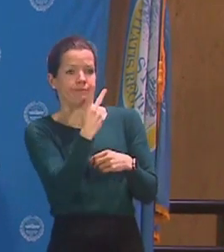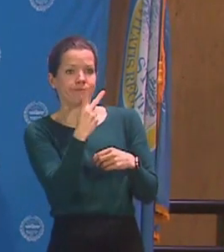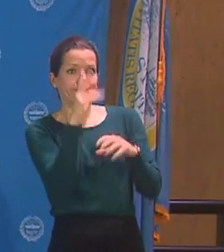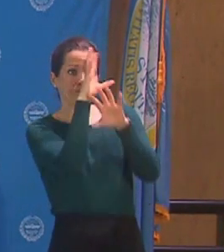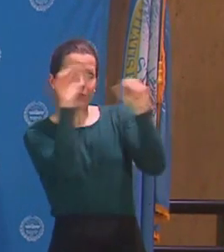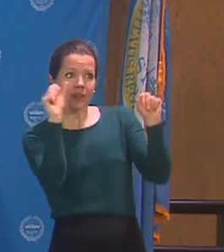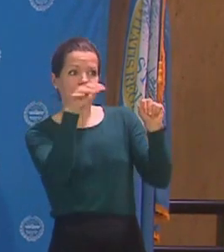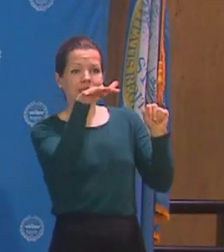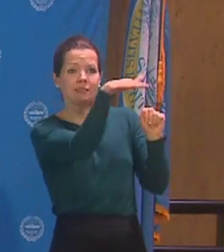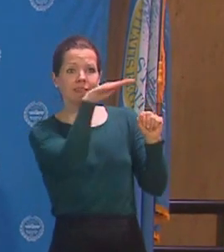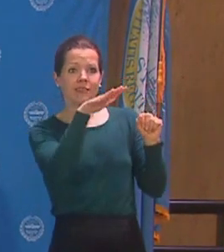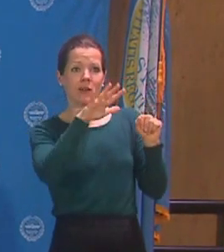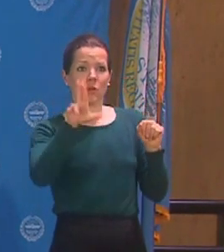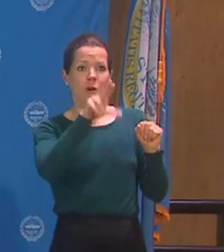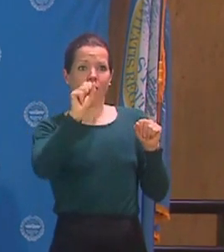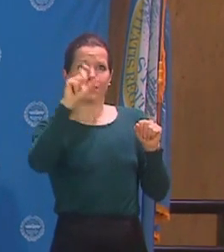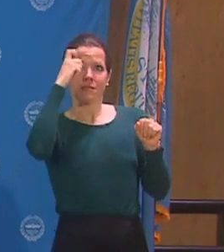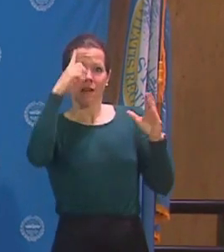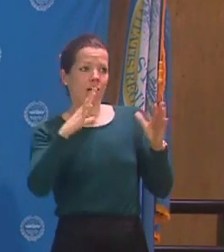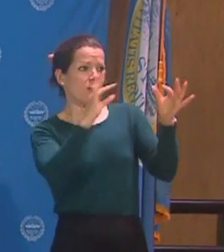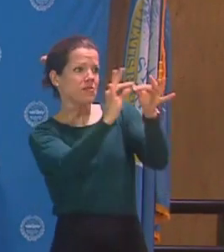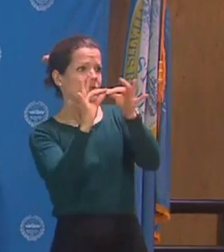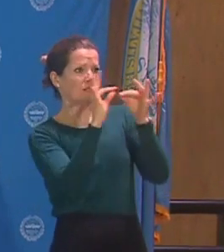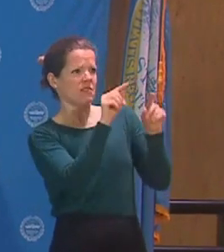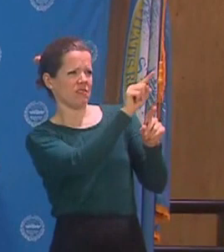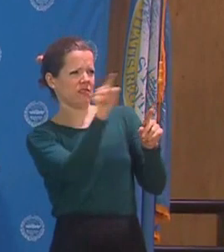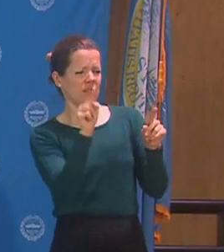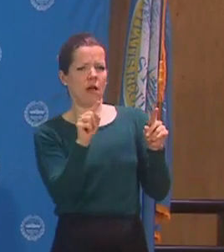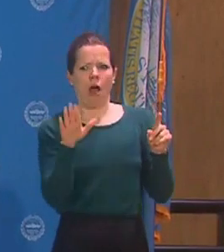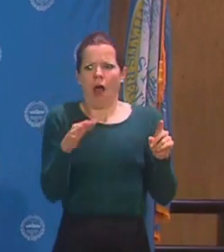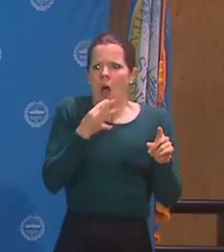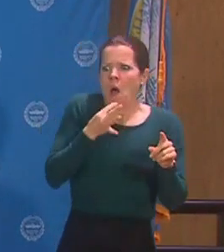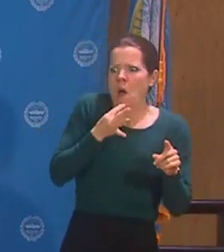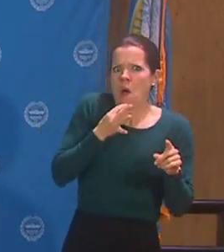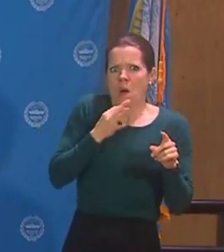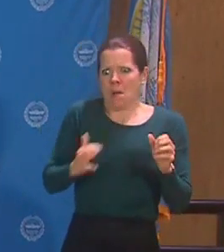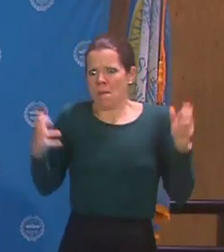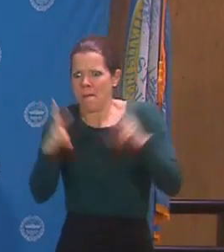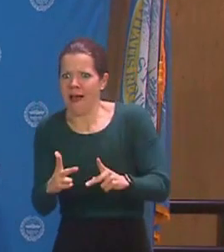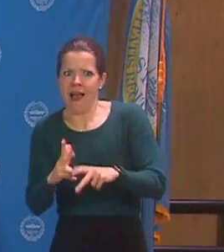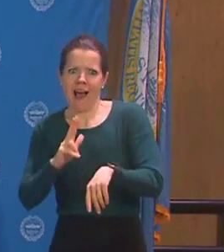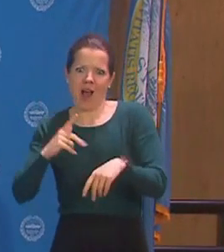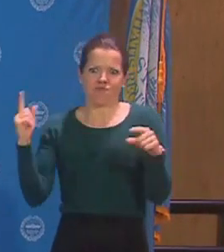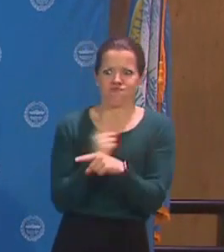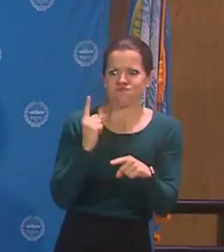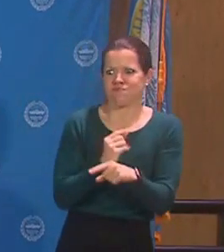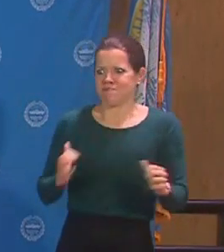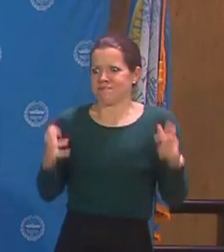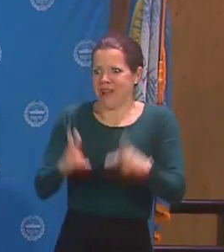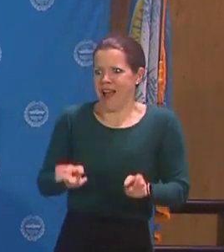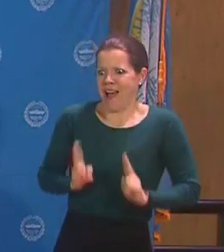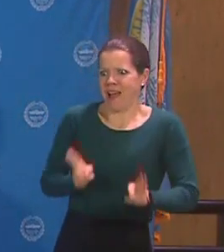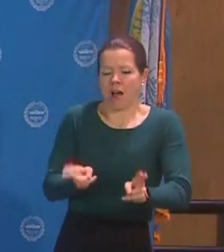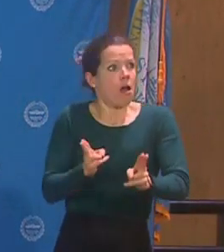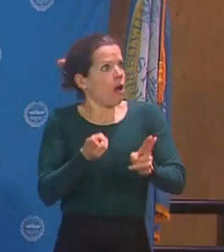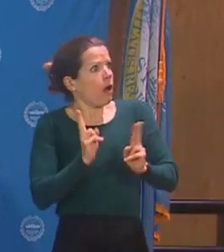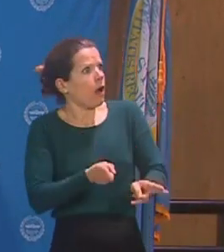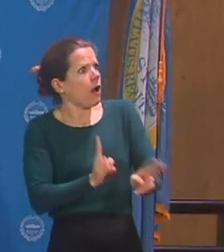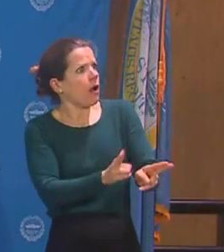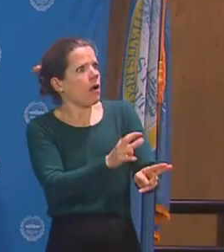unrealistic, that's completely irresponsible. We are still in the very beginning of this surge. We have to stay focused.